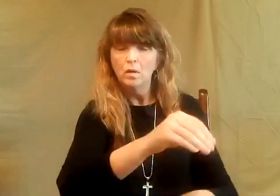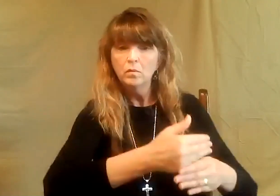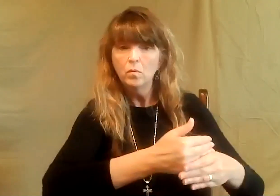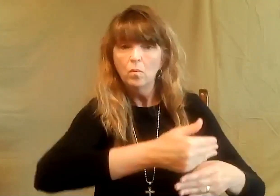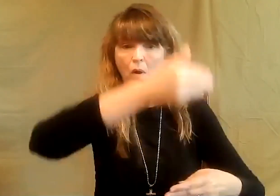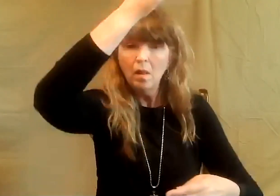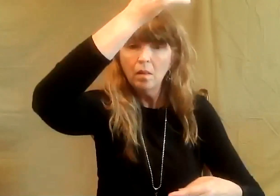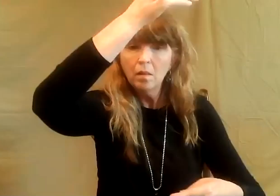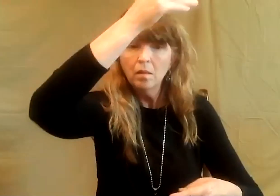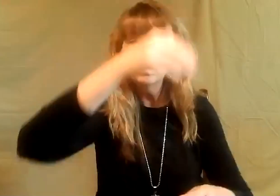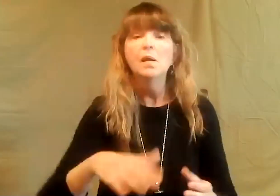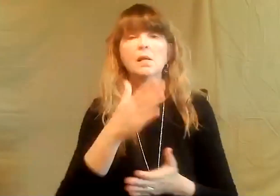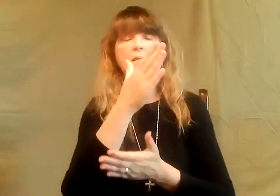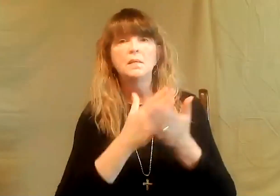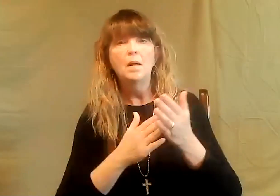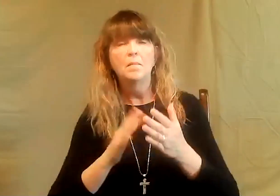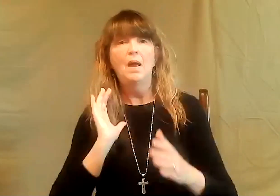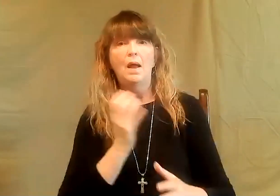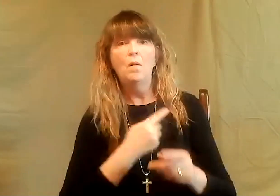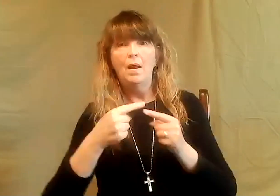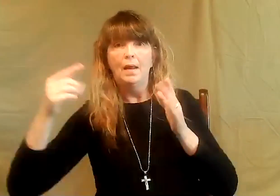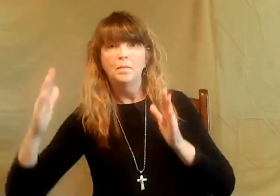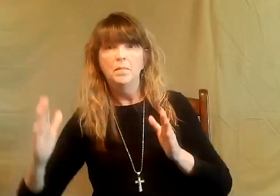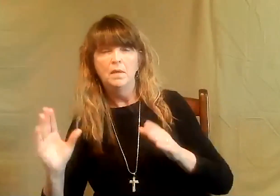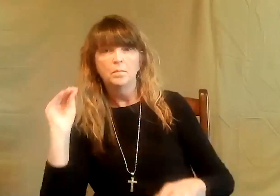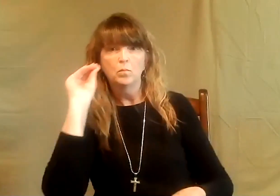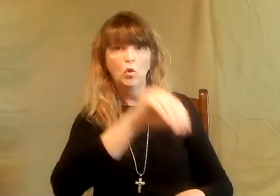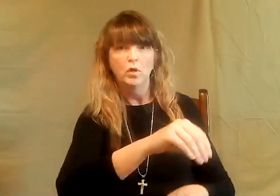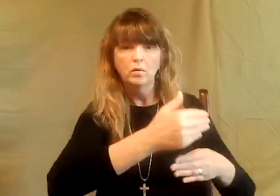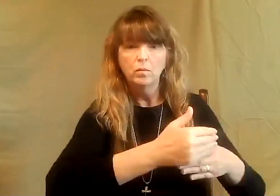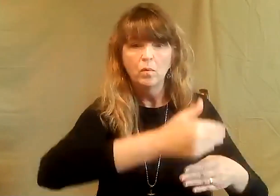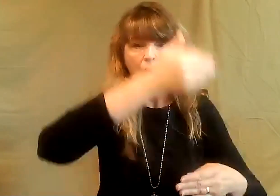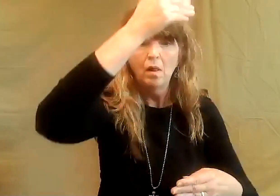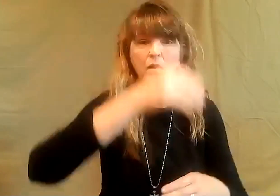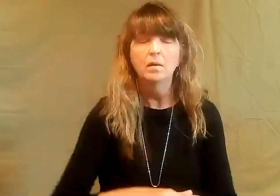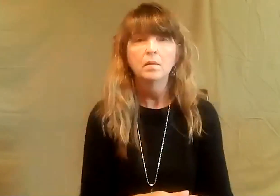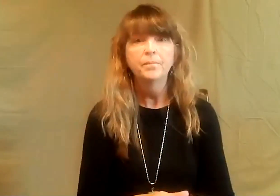some of those walls were put there by God, and some were put by our enemy.